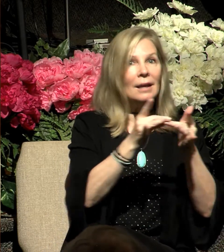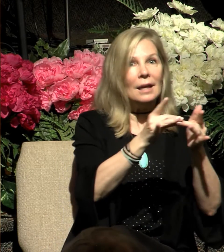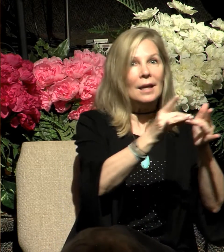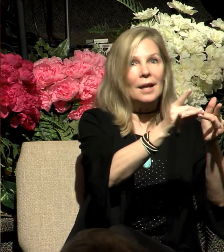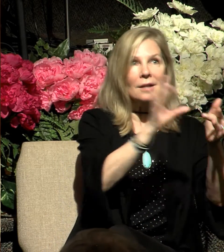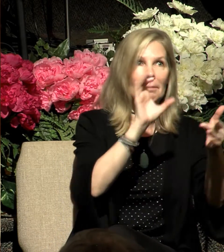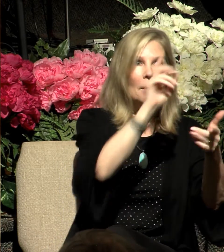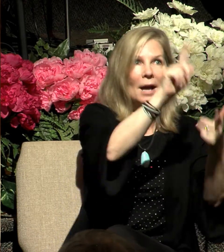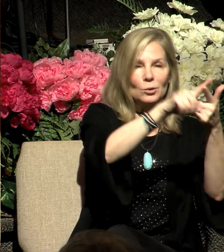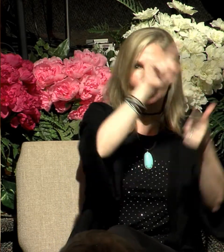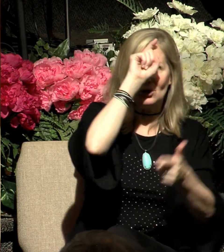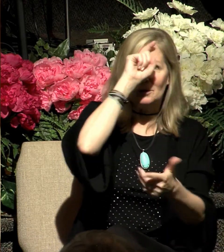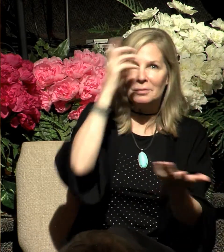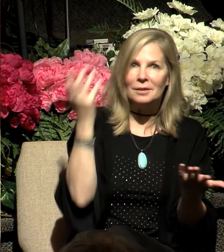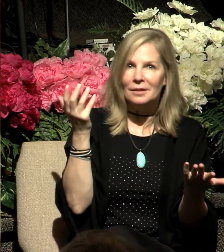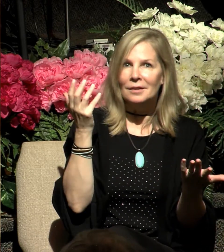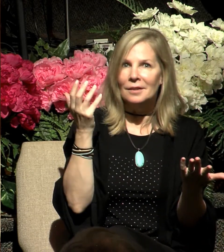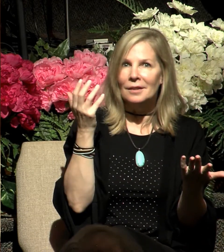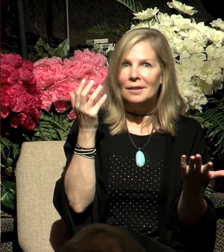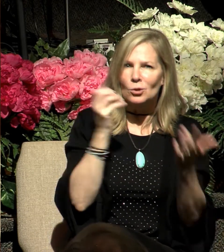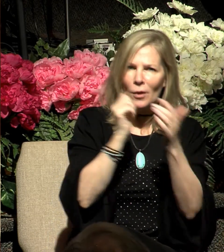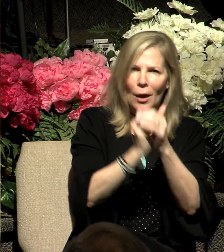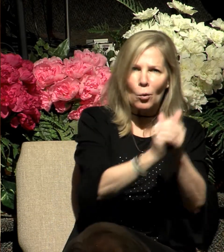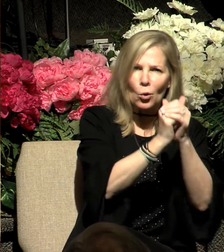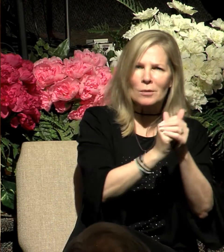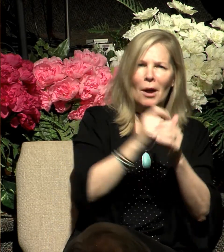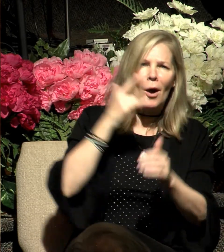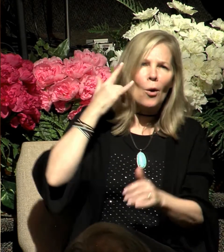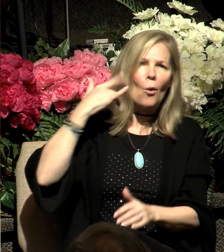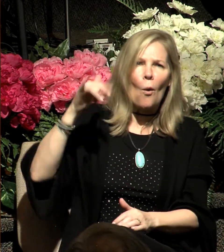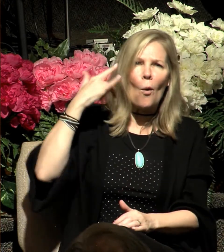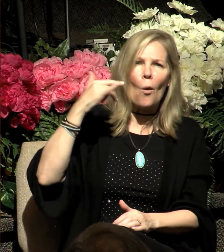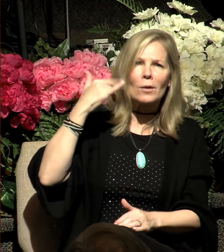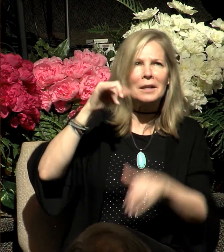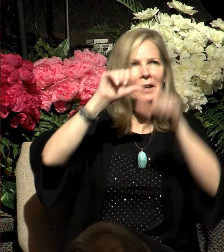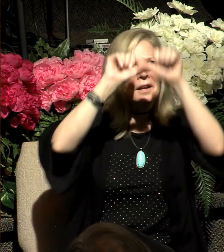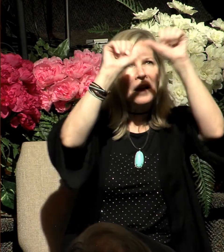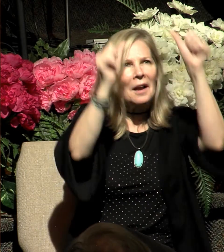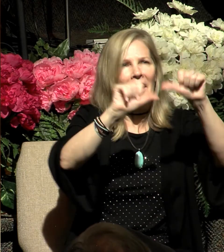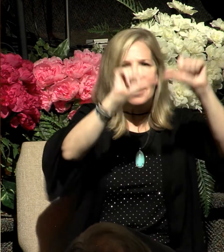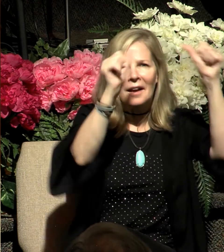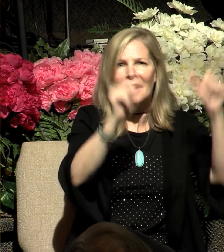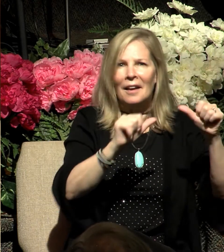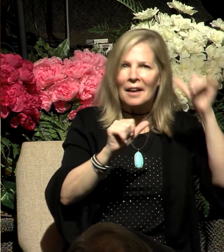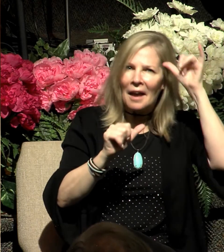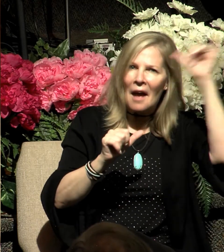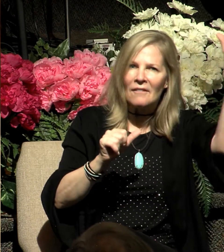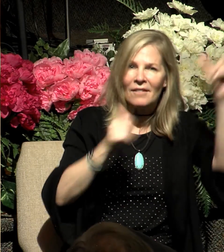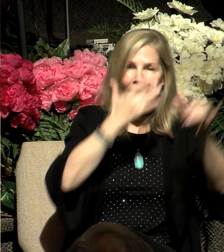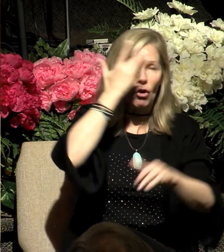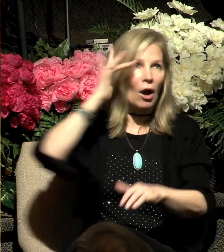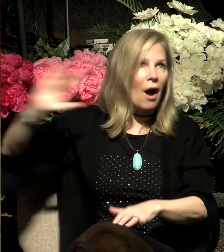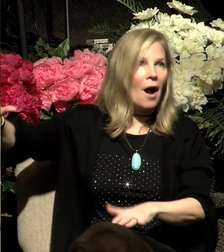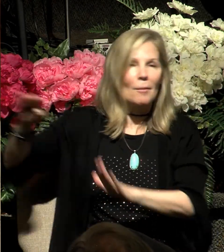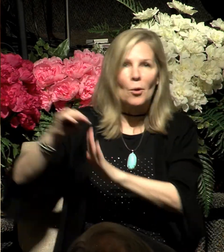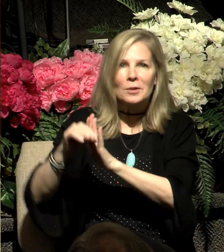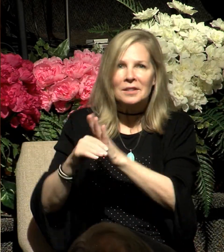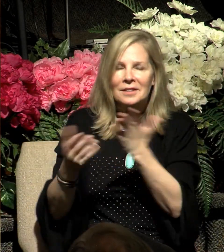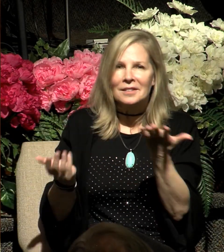And as a result they ended up worshiping a golden calf and they forgot about Moses. Now folks, this is one of the most